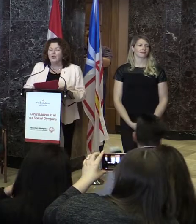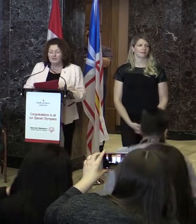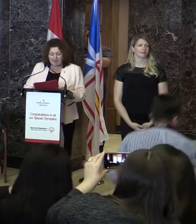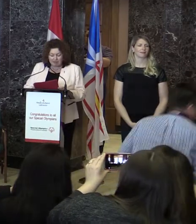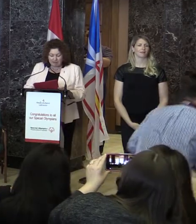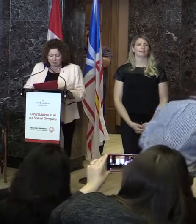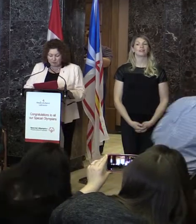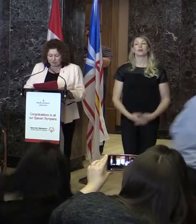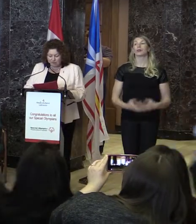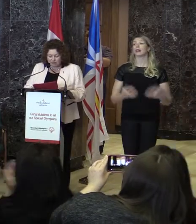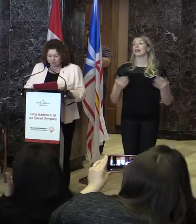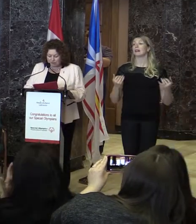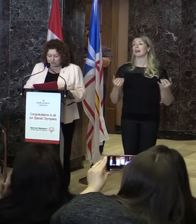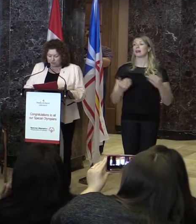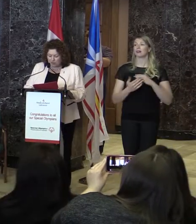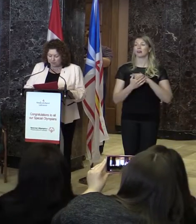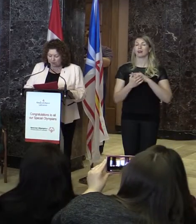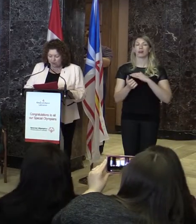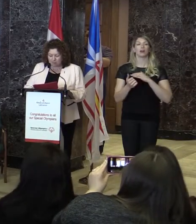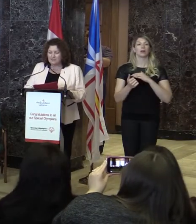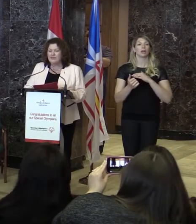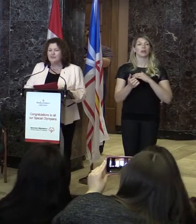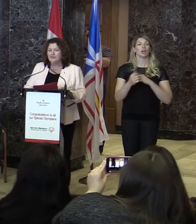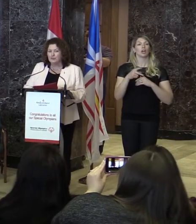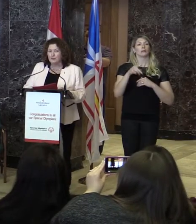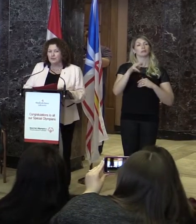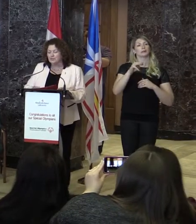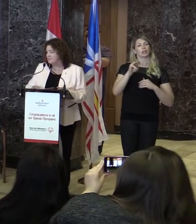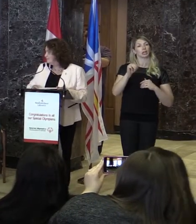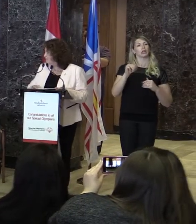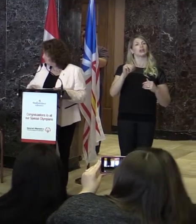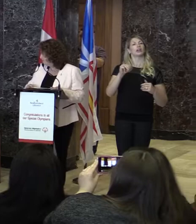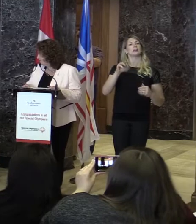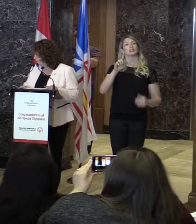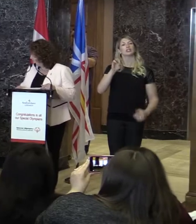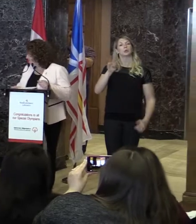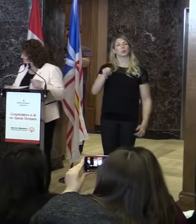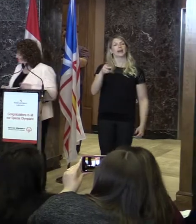I would now like to invite Premier Dwight Ball to say a few words.